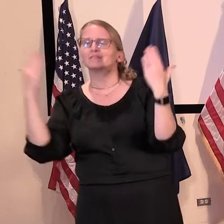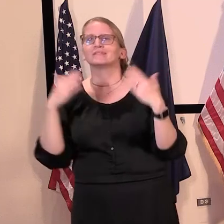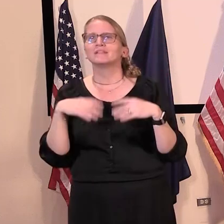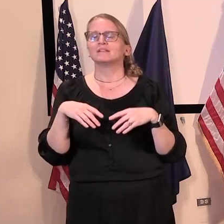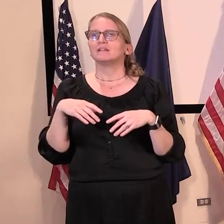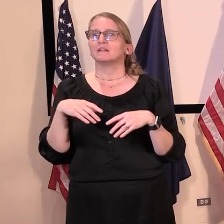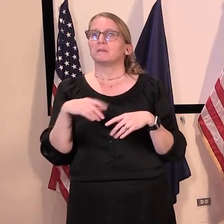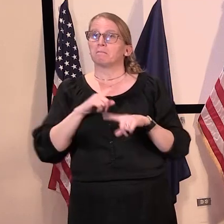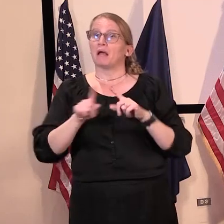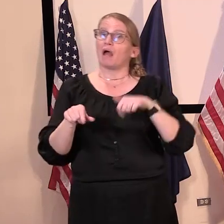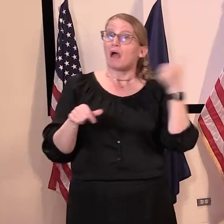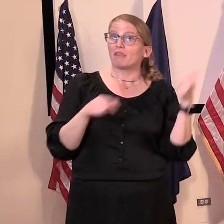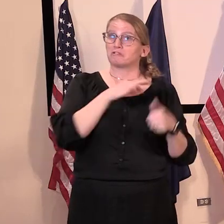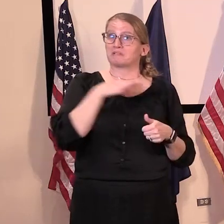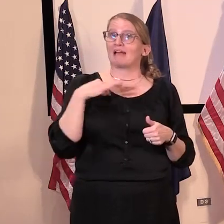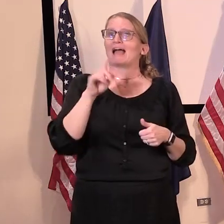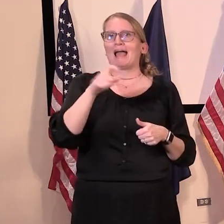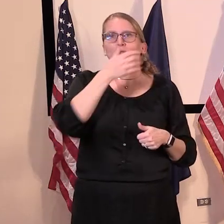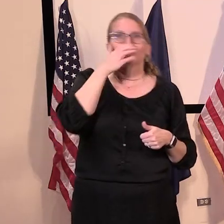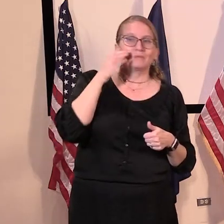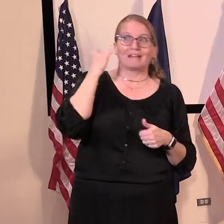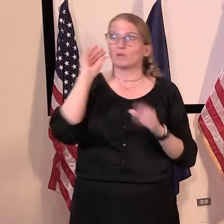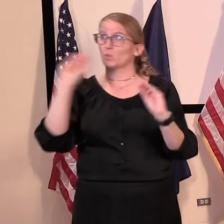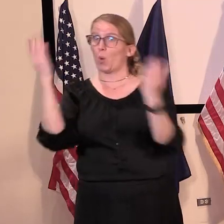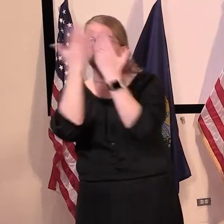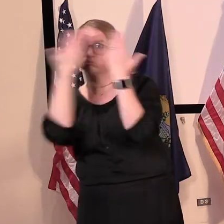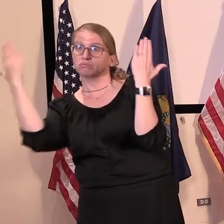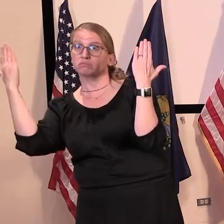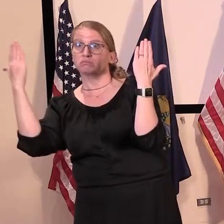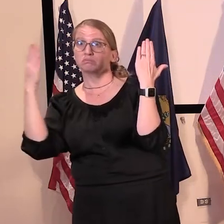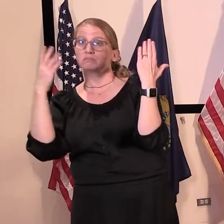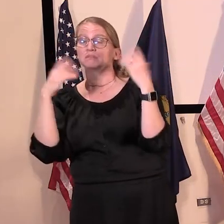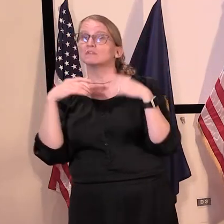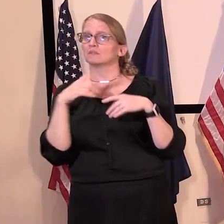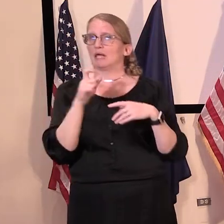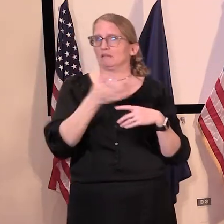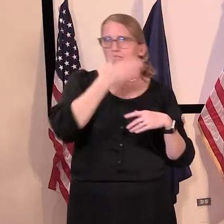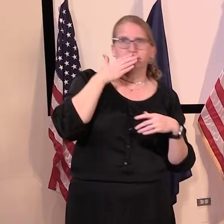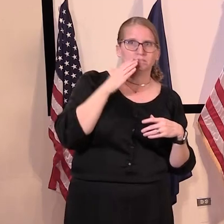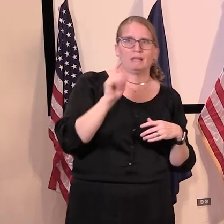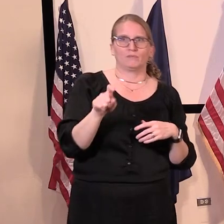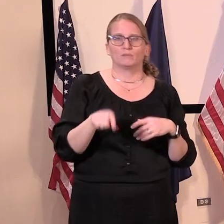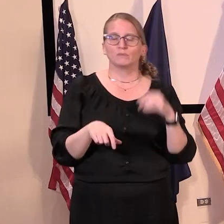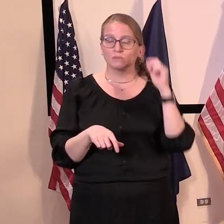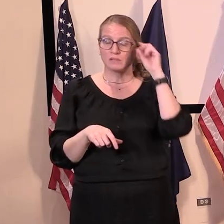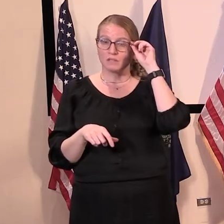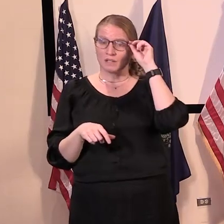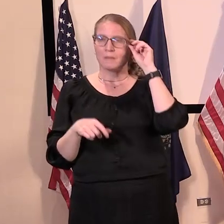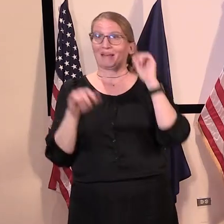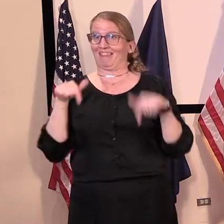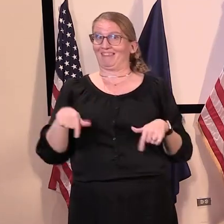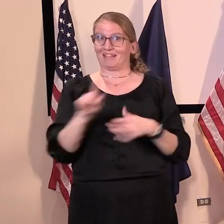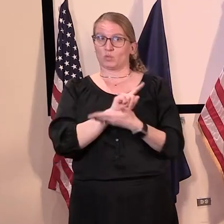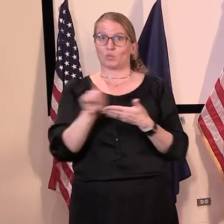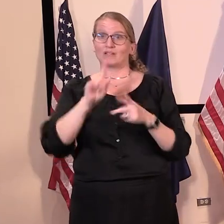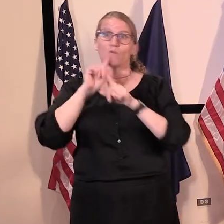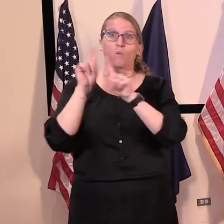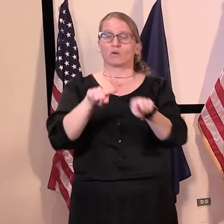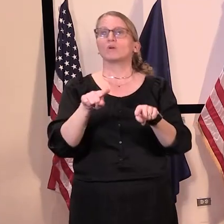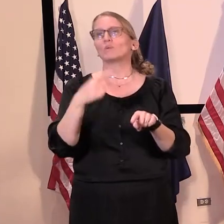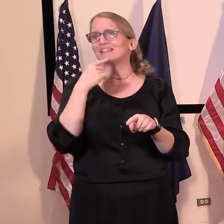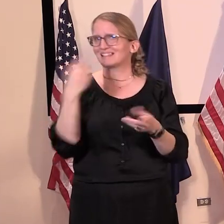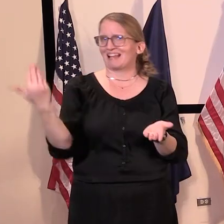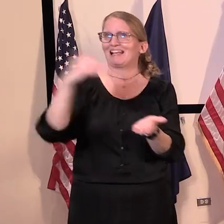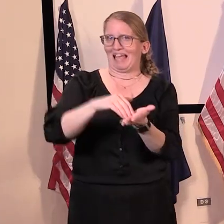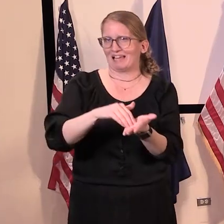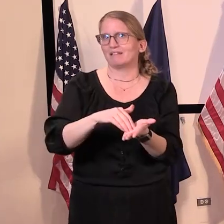wearing facial coverings. Um, and so we reiterated that in the, uh, in this week's, uh, order as well, uh, to make sure that